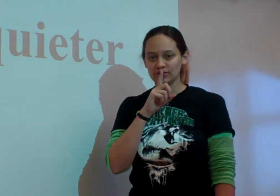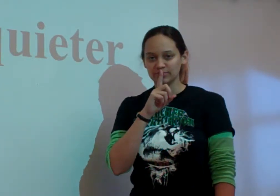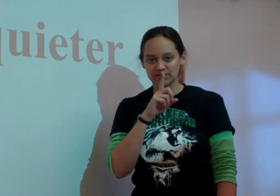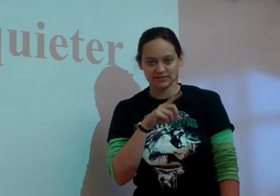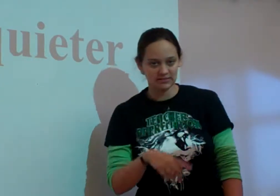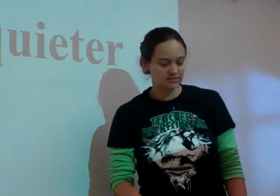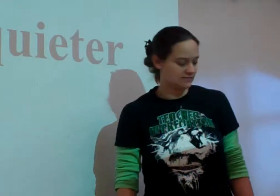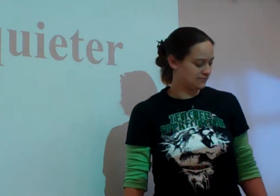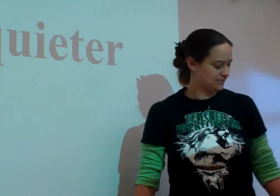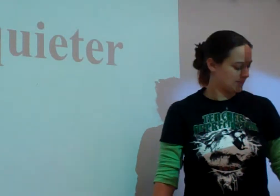please.